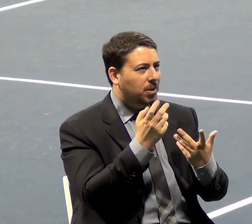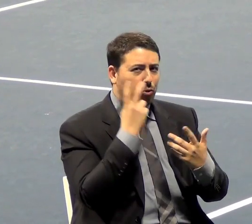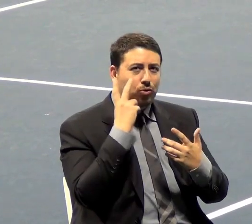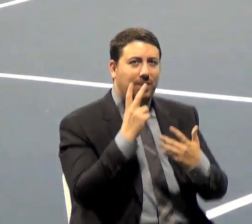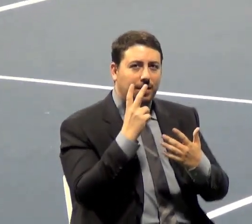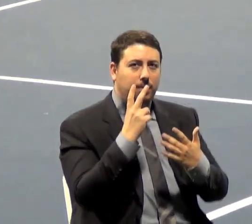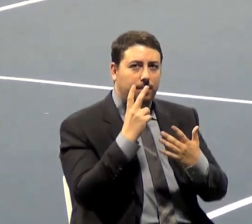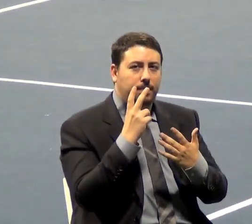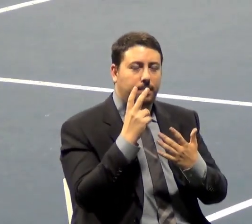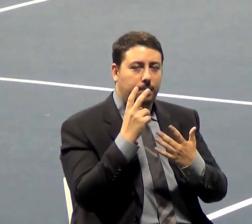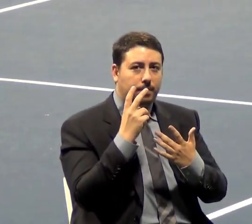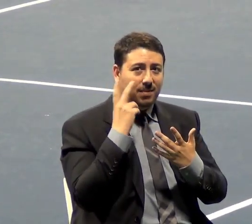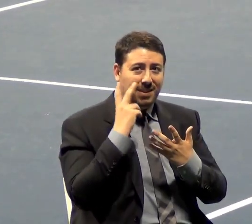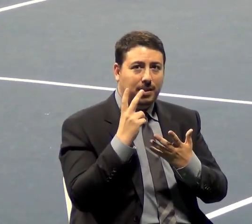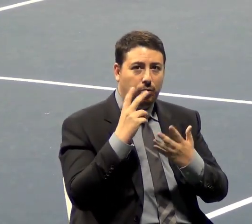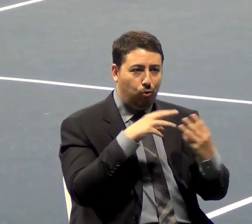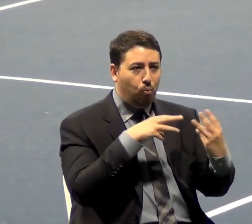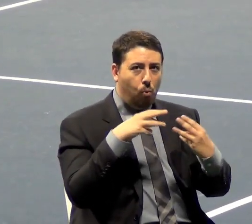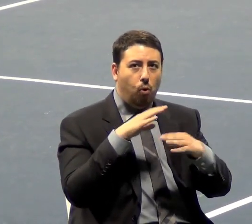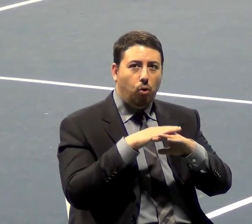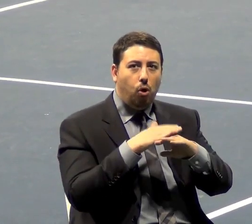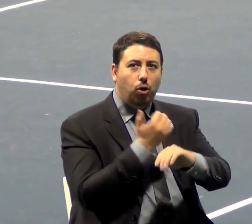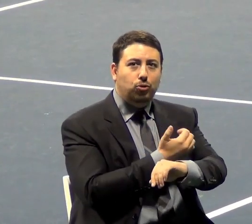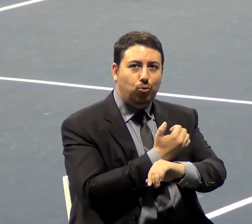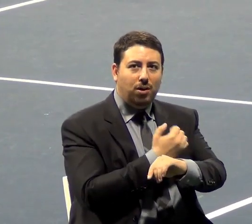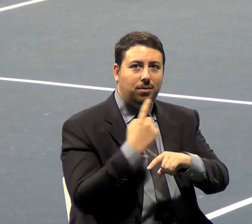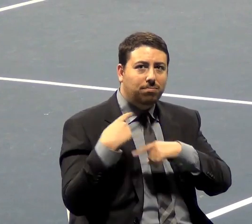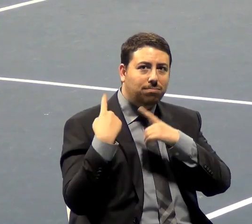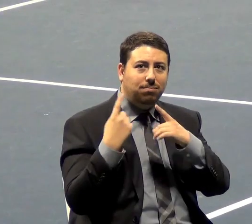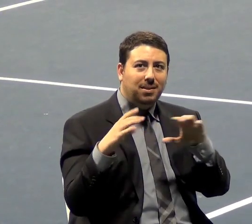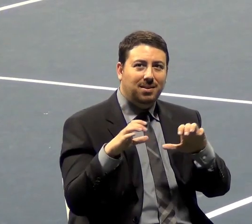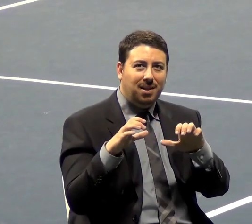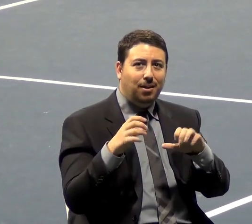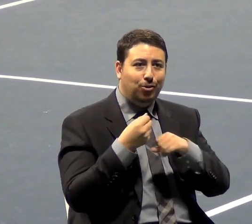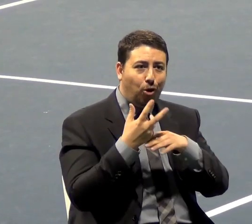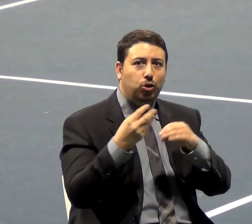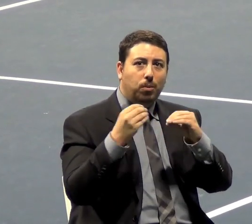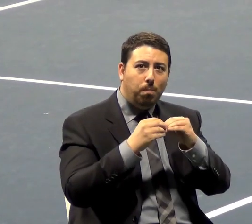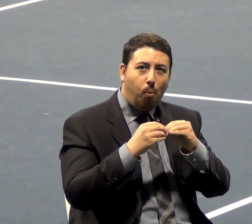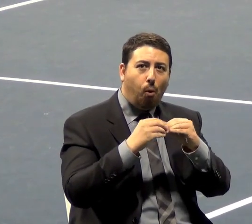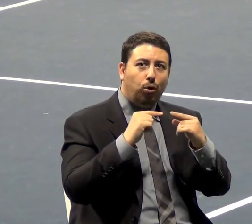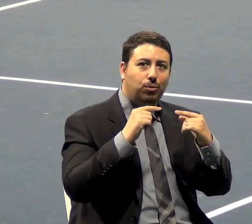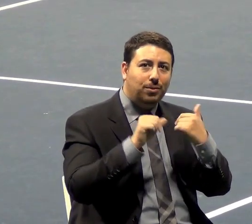war on drugs has done. The war on drugs has caused more harm than the drugs themselves.